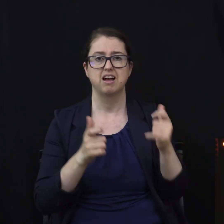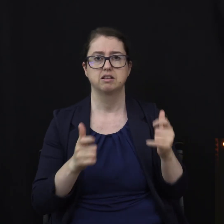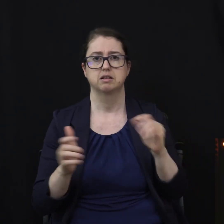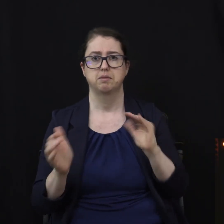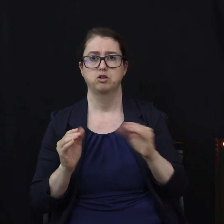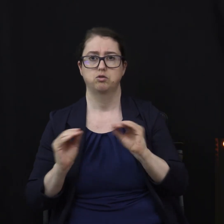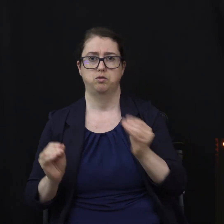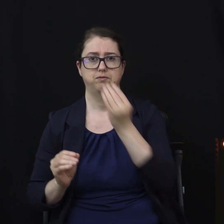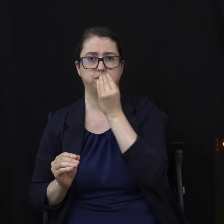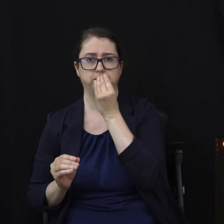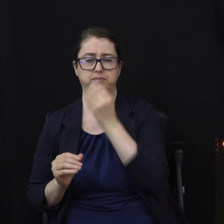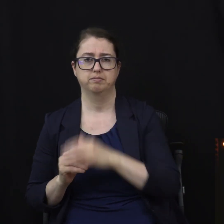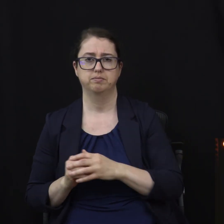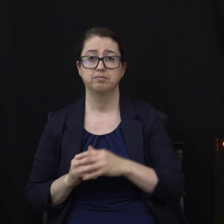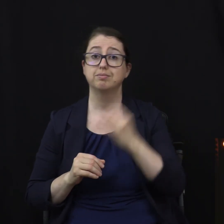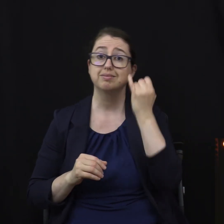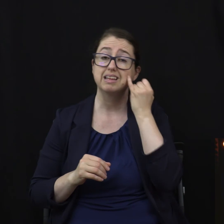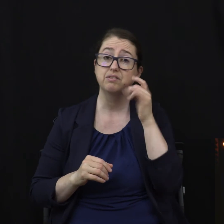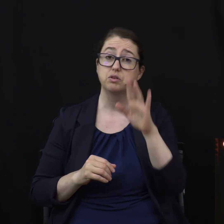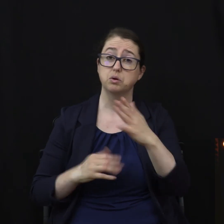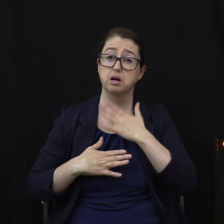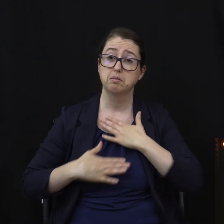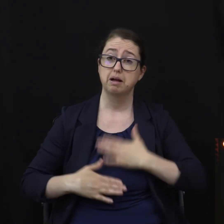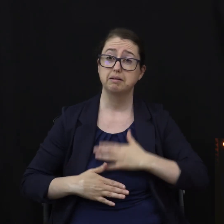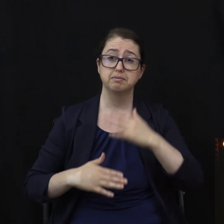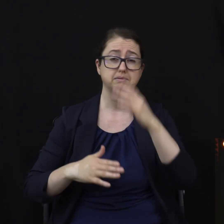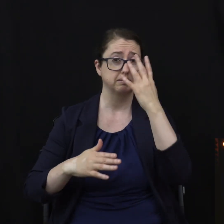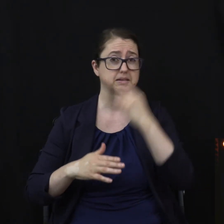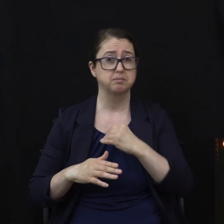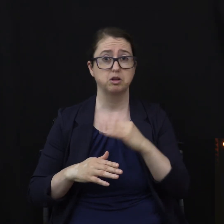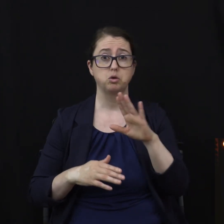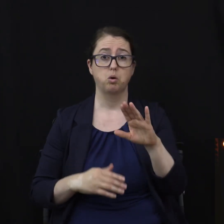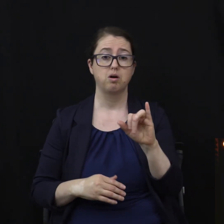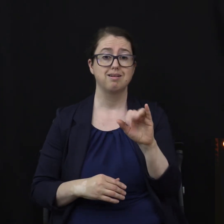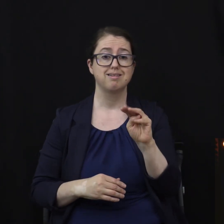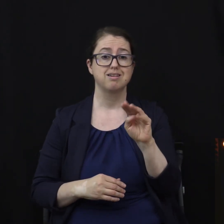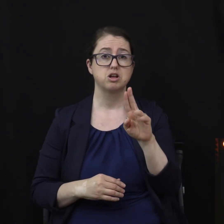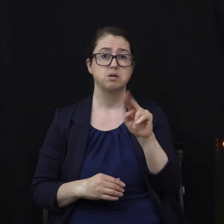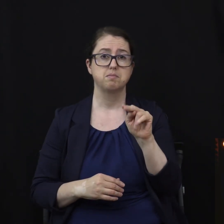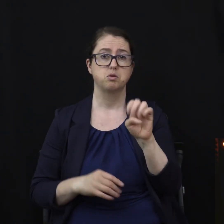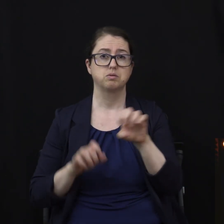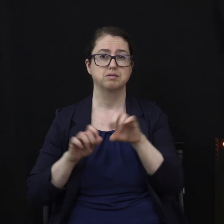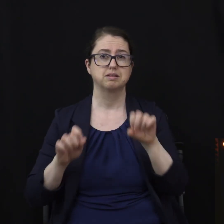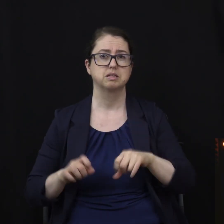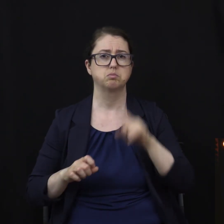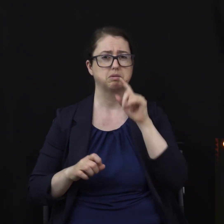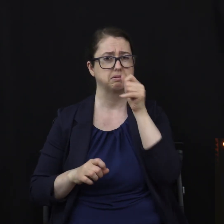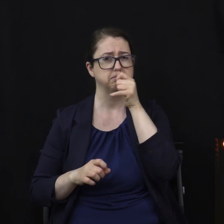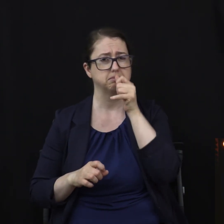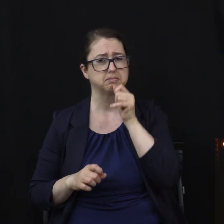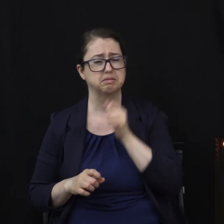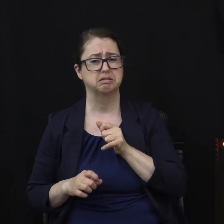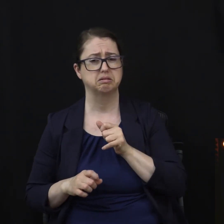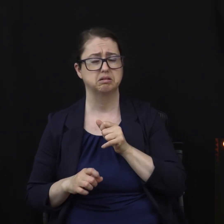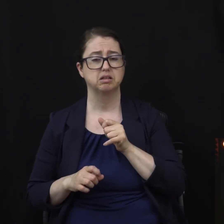at night, your immune system will suffer. Quality sleep is necessary for a robust immune system.